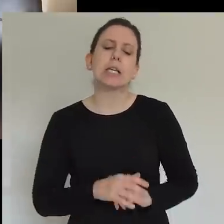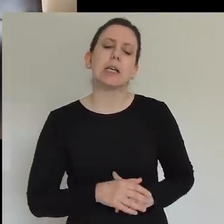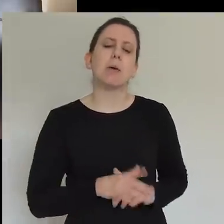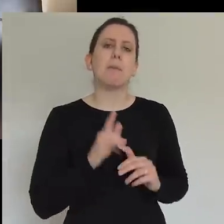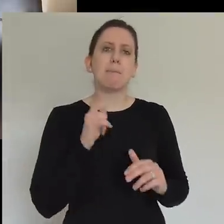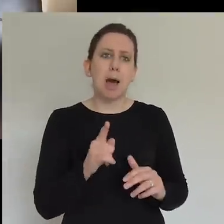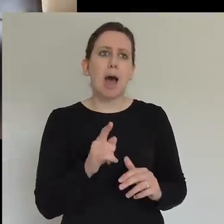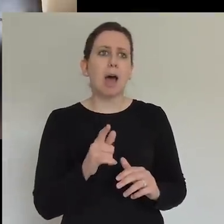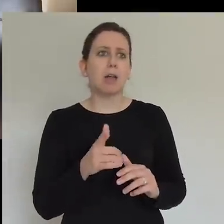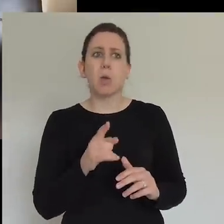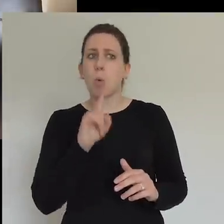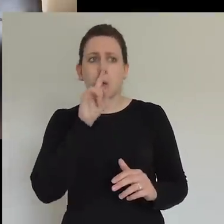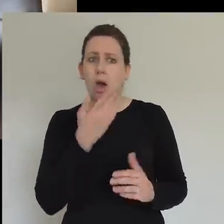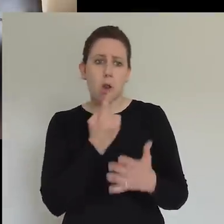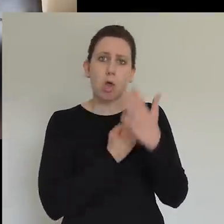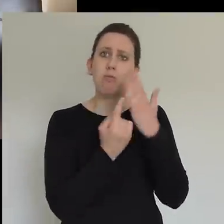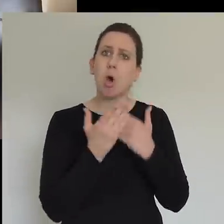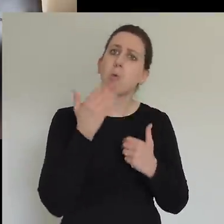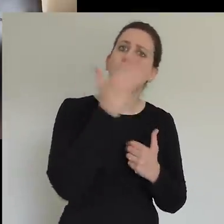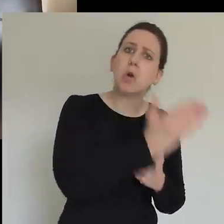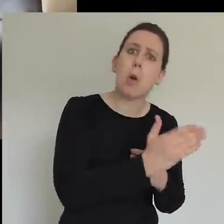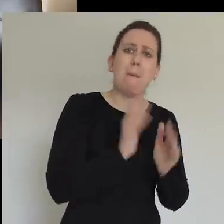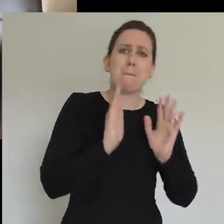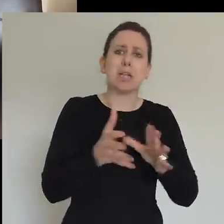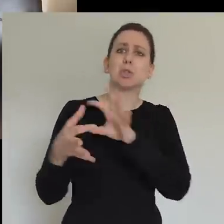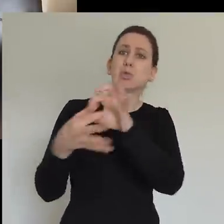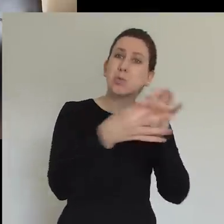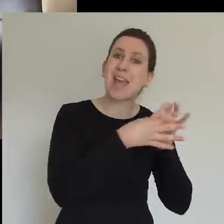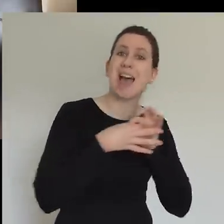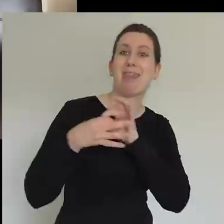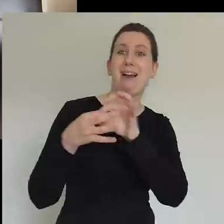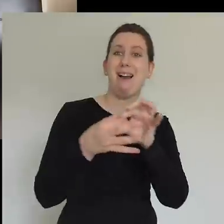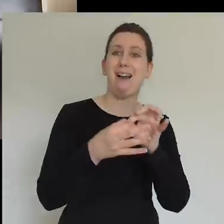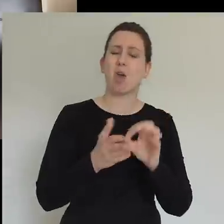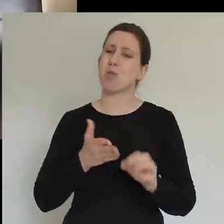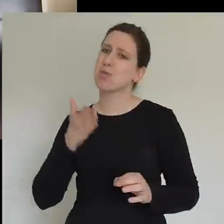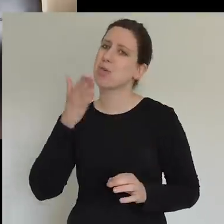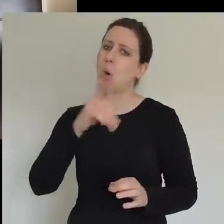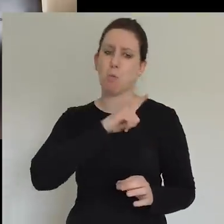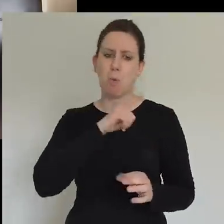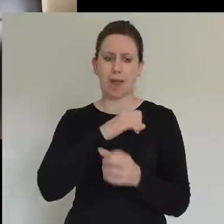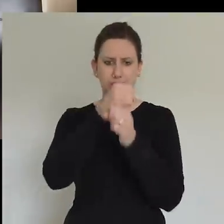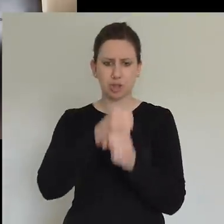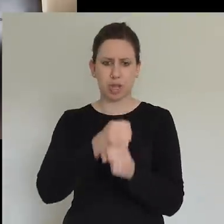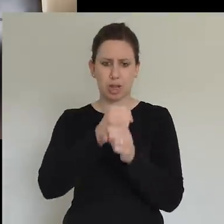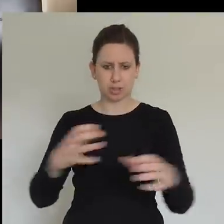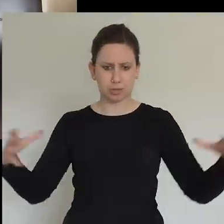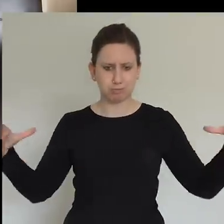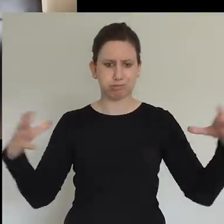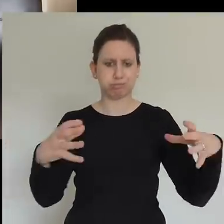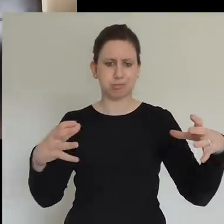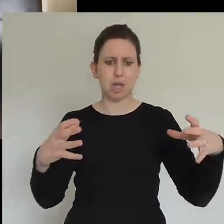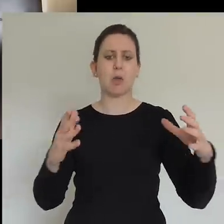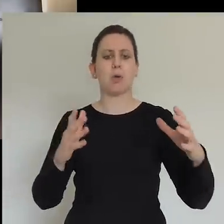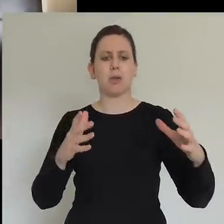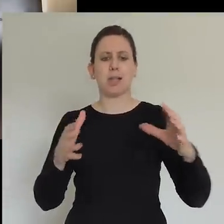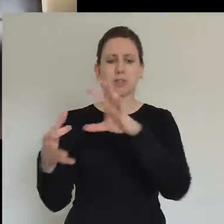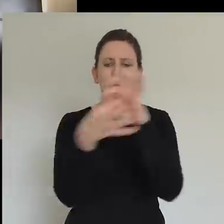people as we can, because as the church of God, we are called to move together, not on our own. Yeah. it was making me think about,